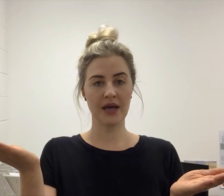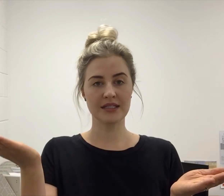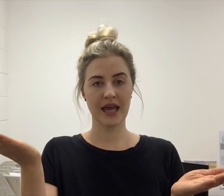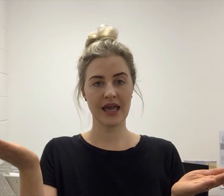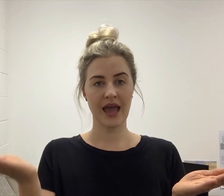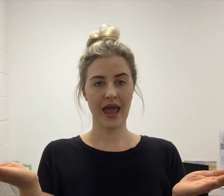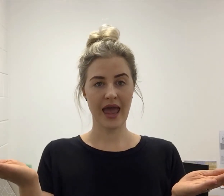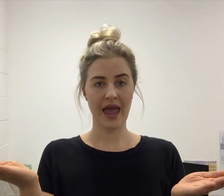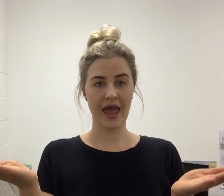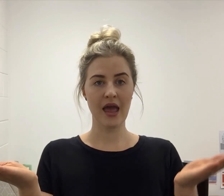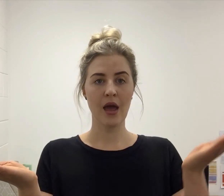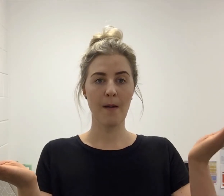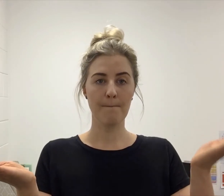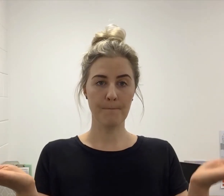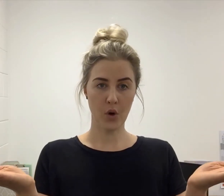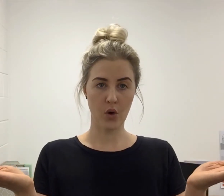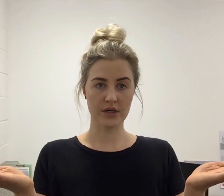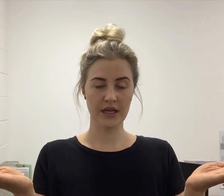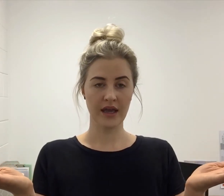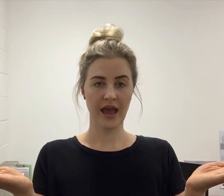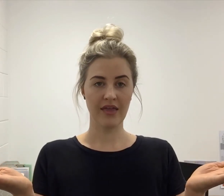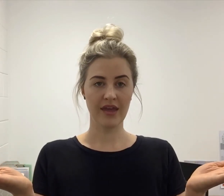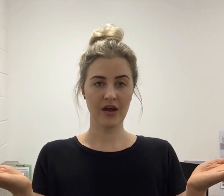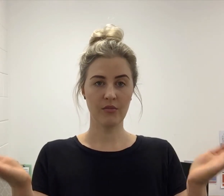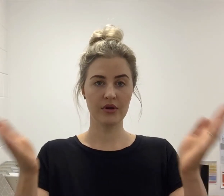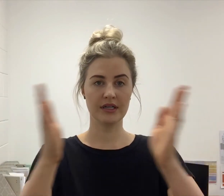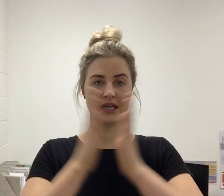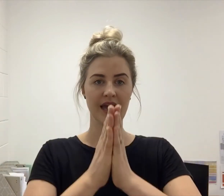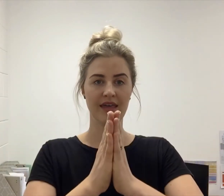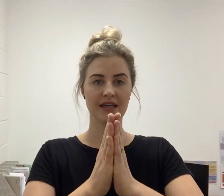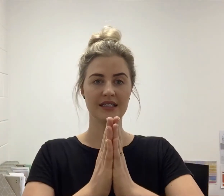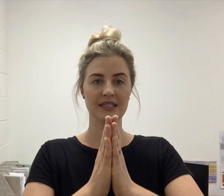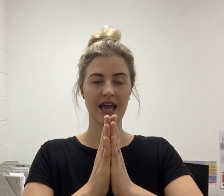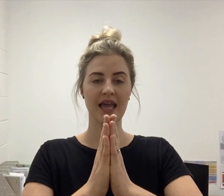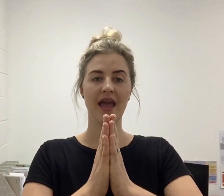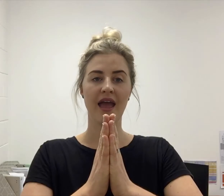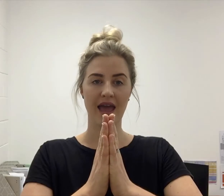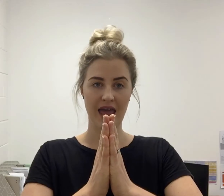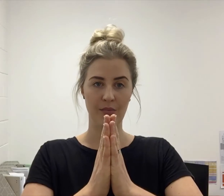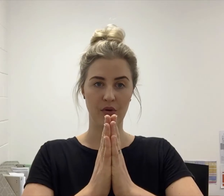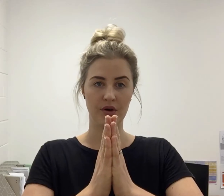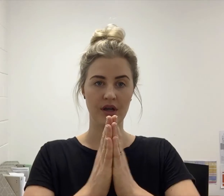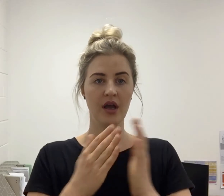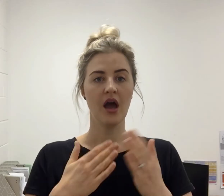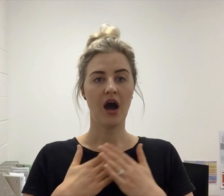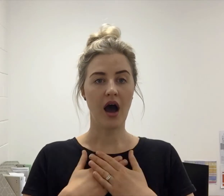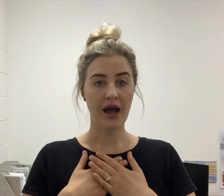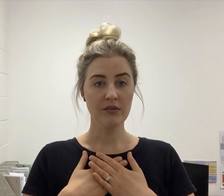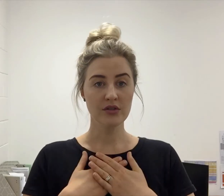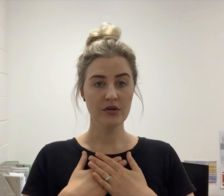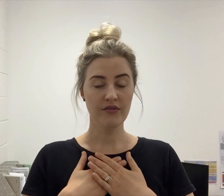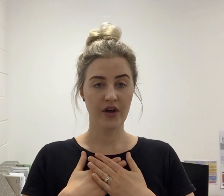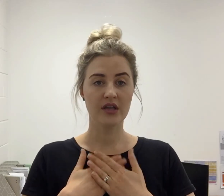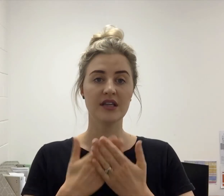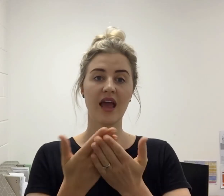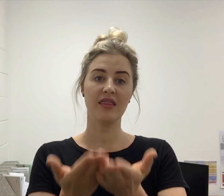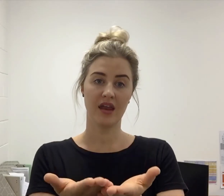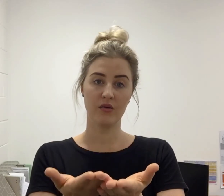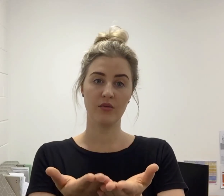might say air port and then I'll put it together to say airport. I will do it first and then it will